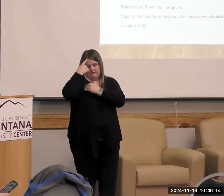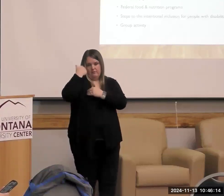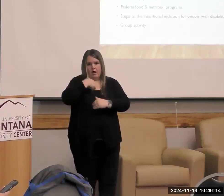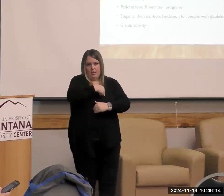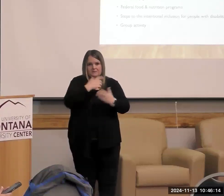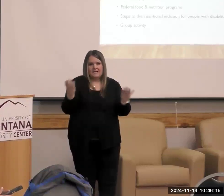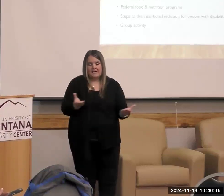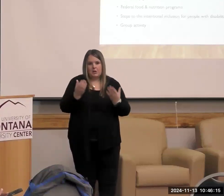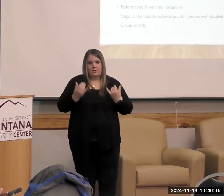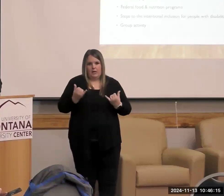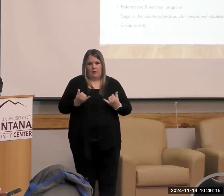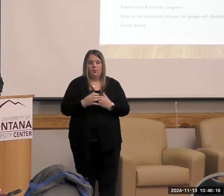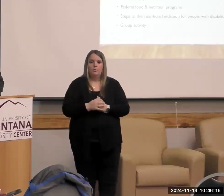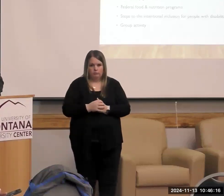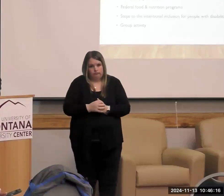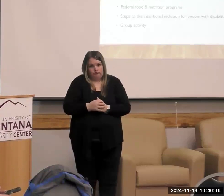here right now.